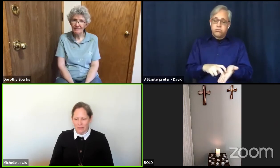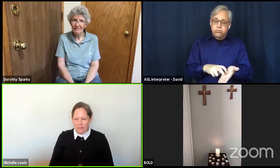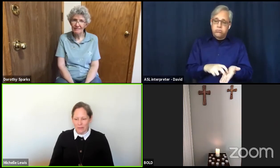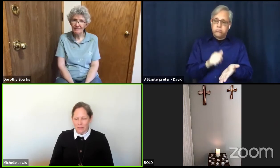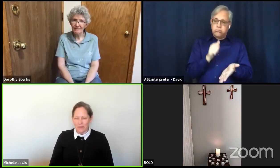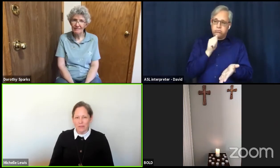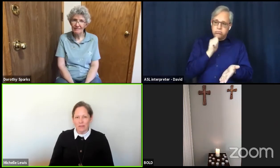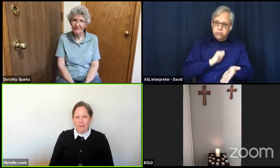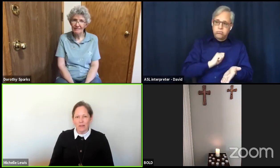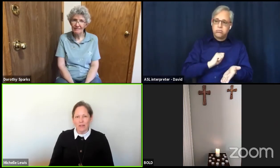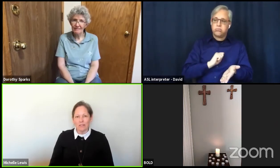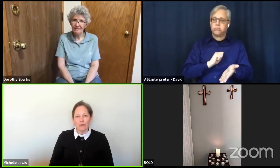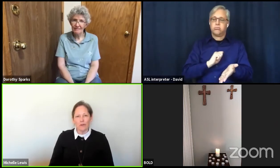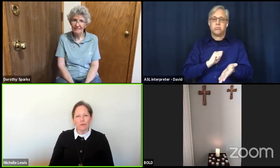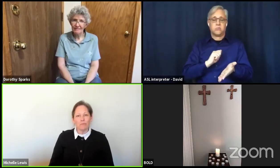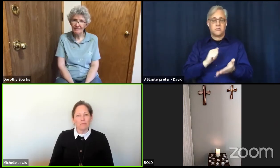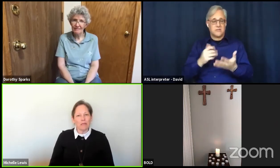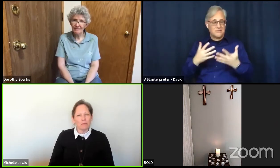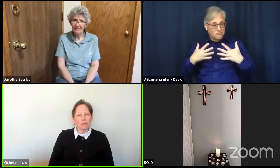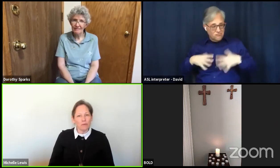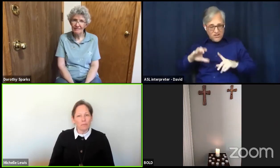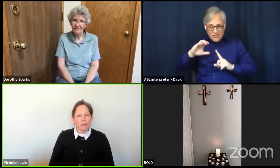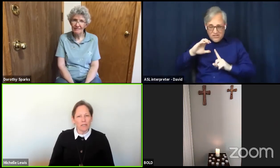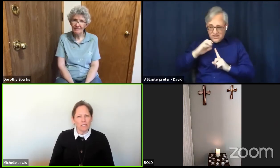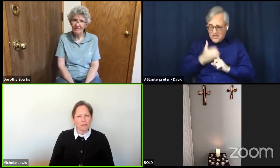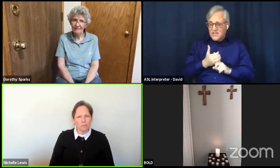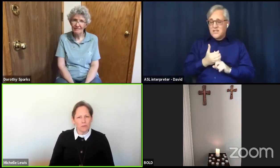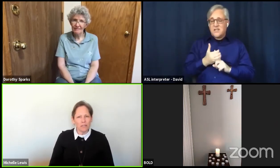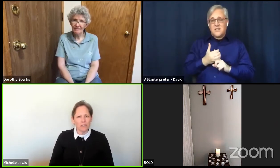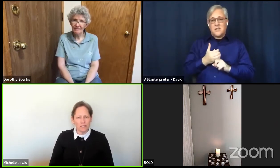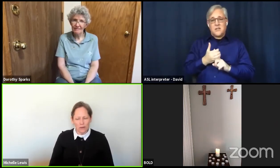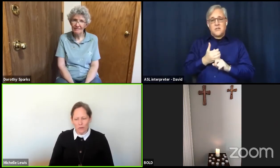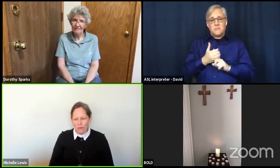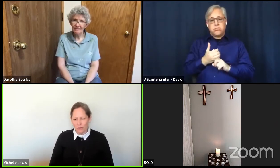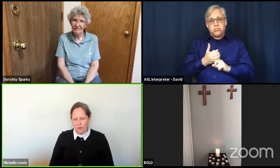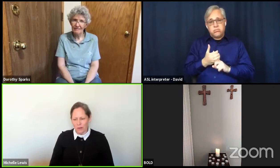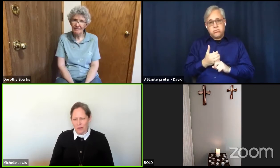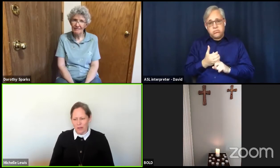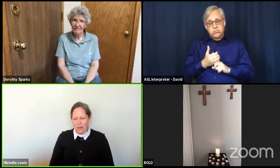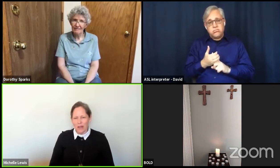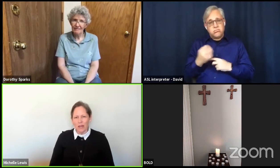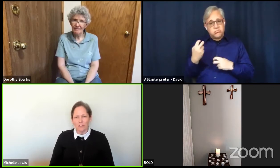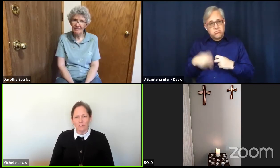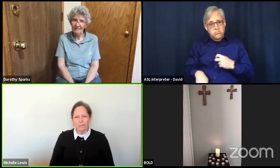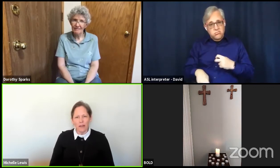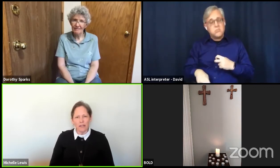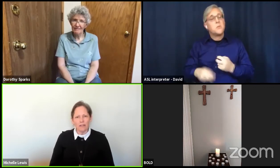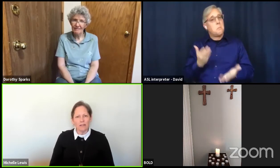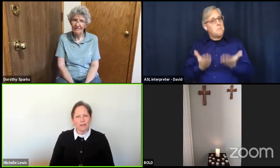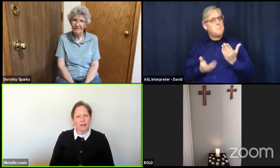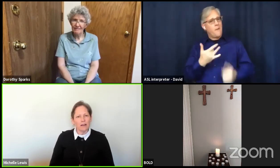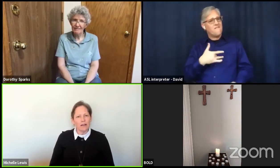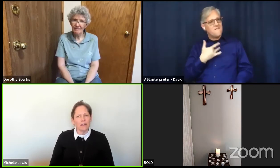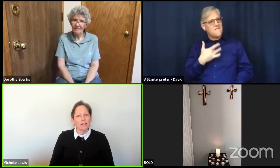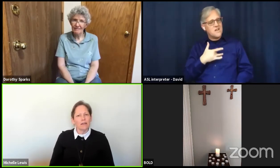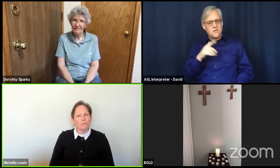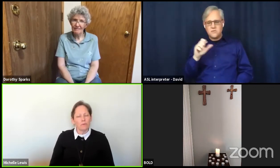And so maybe your pace is pretty slow. And you're finding that God brings you